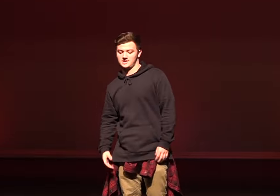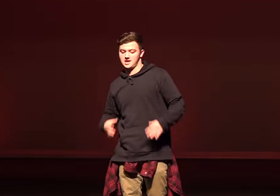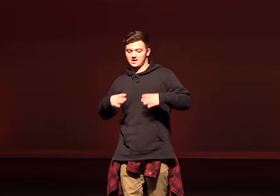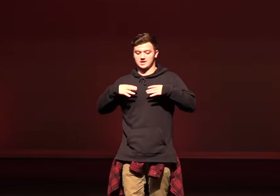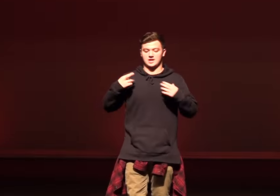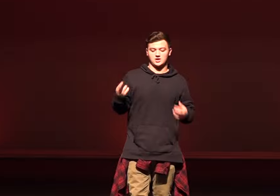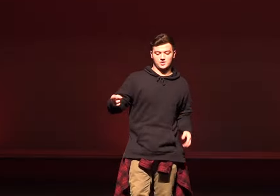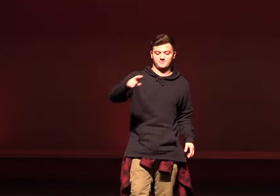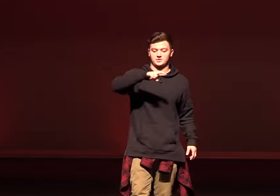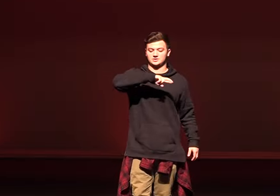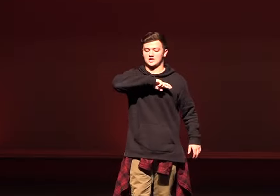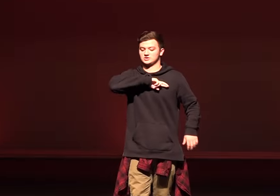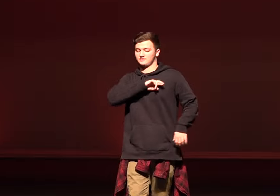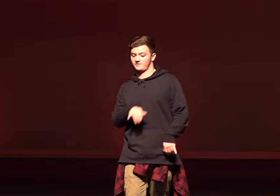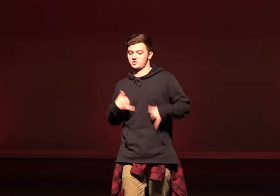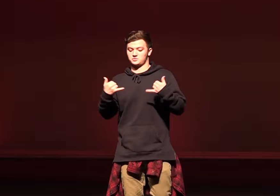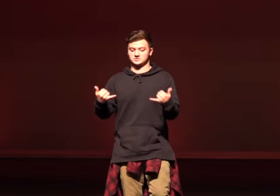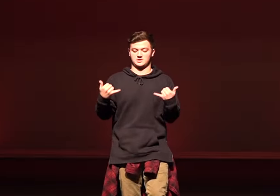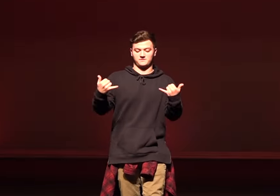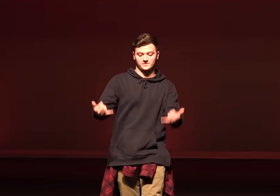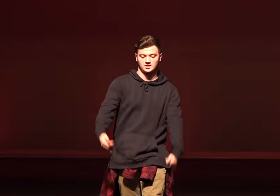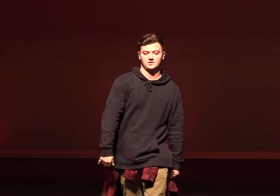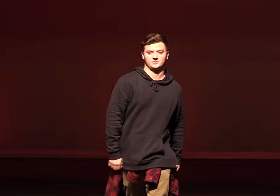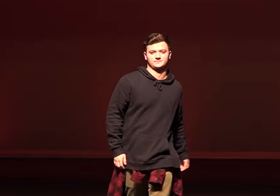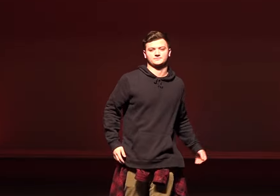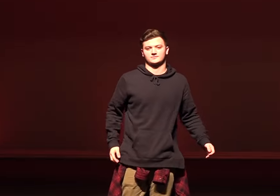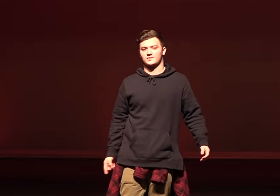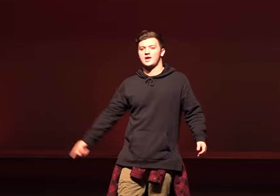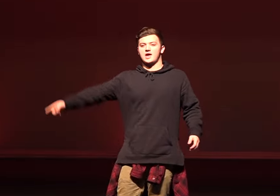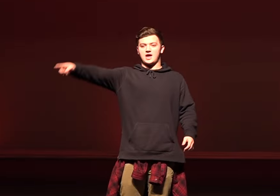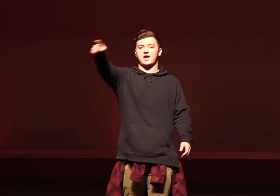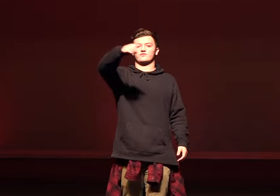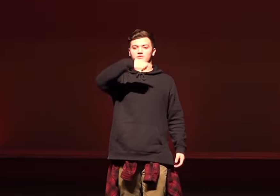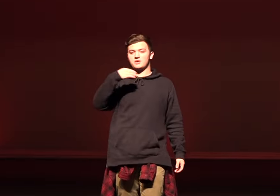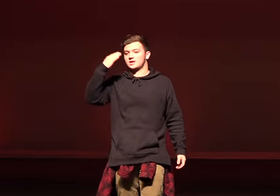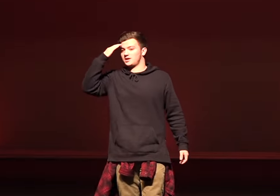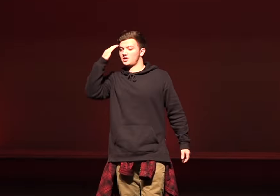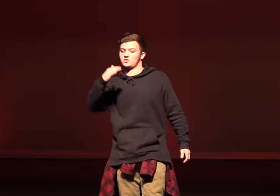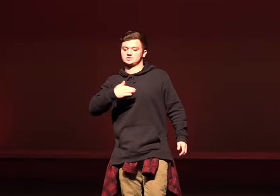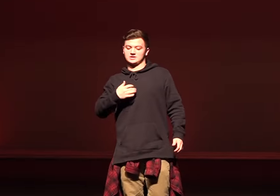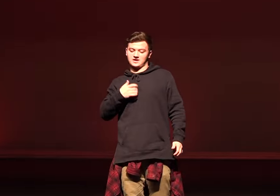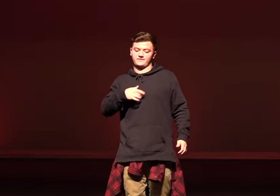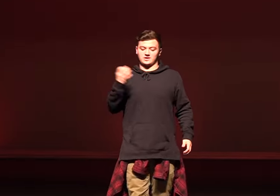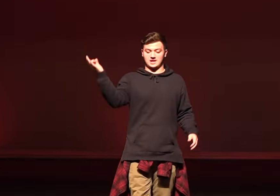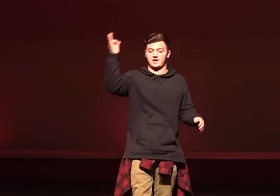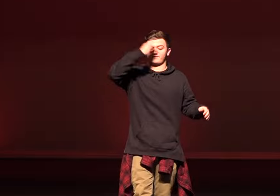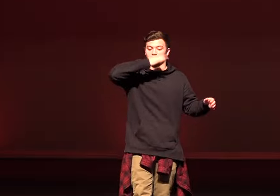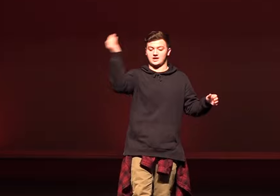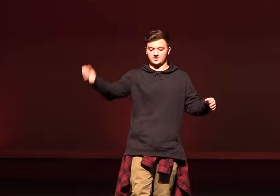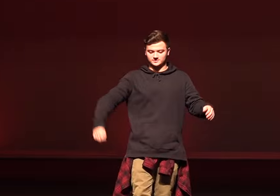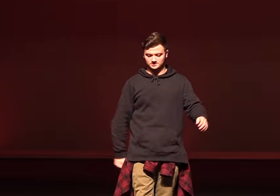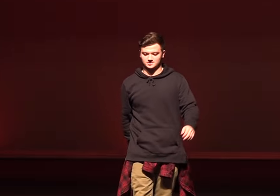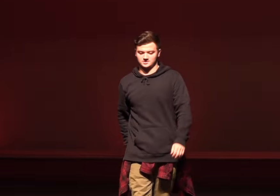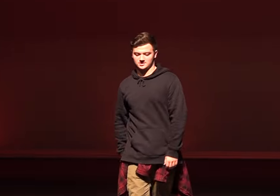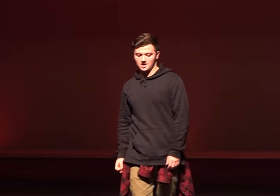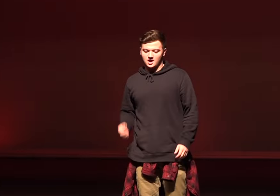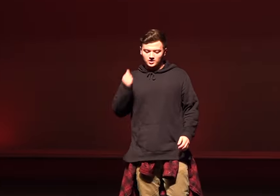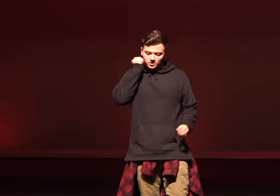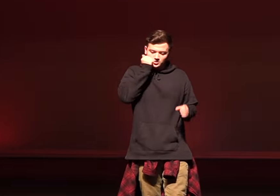Got a reputation for yourself now Everybody knows that nothing left off Girl, you